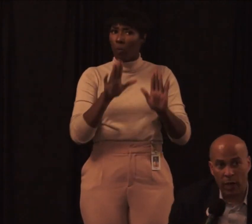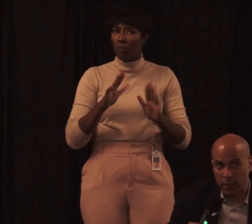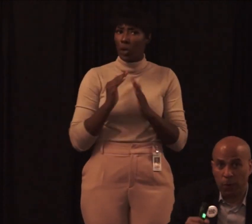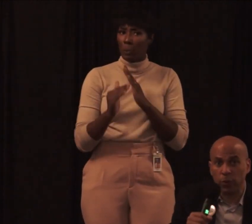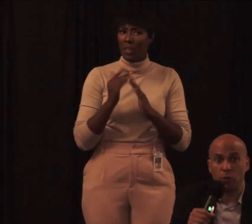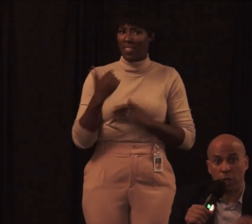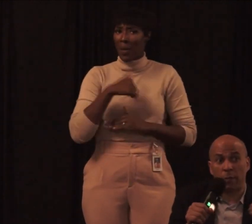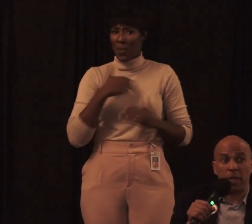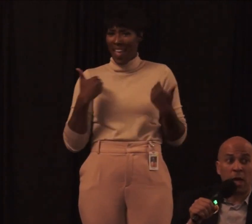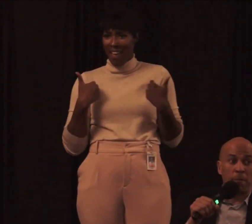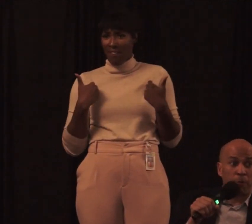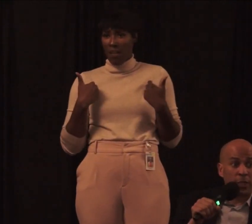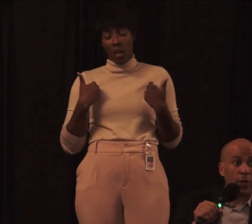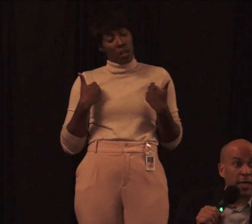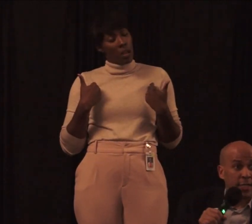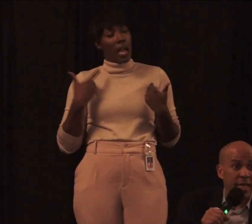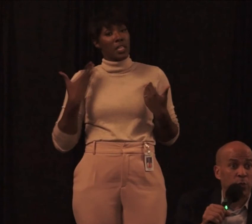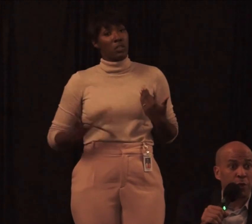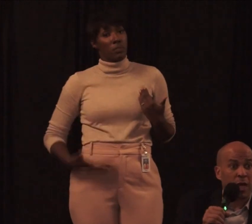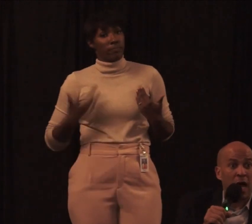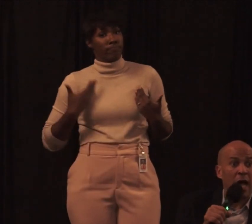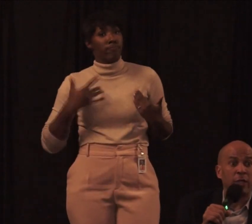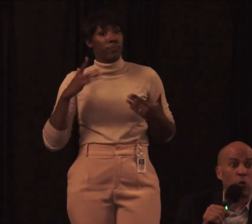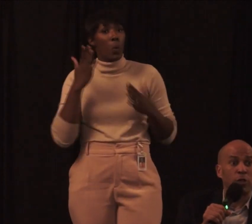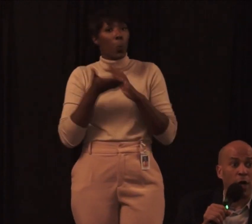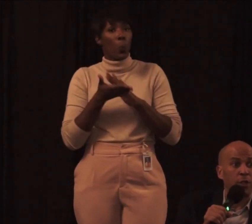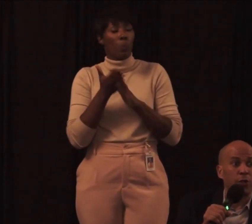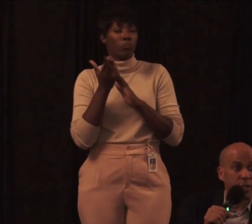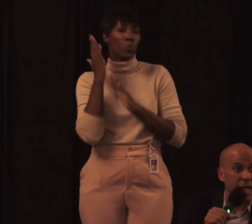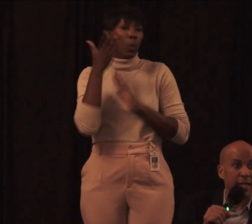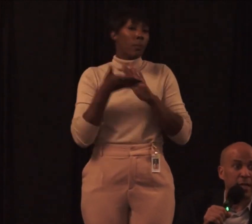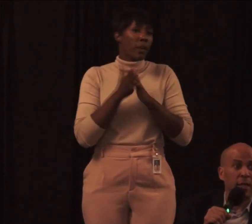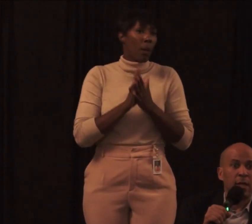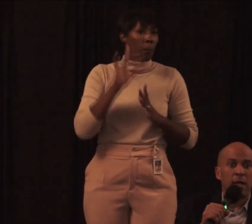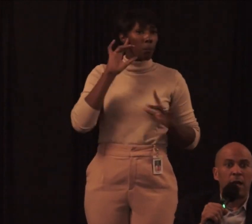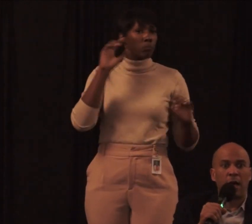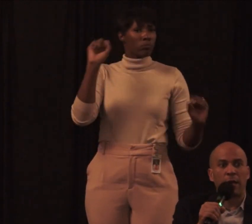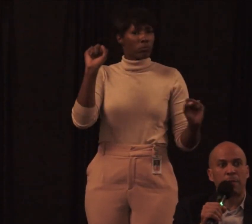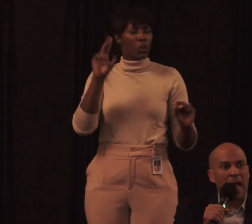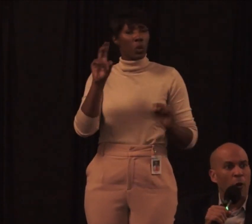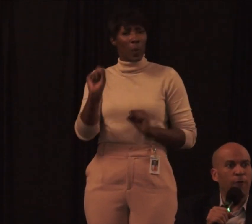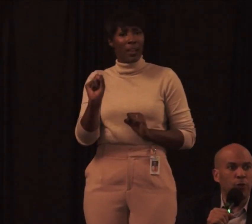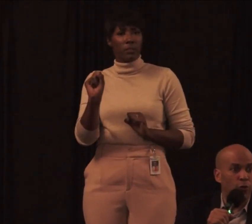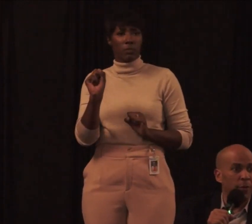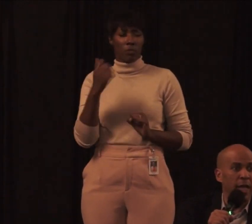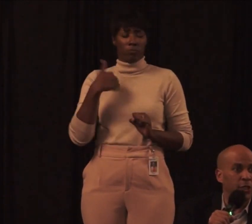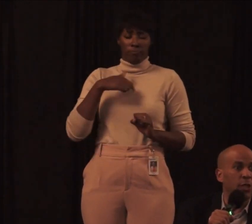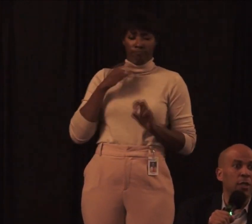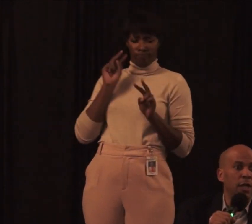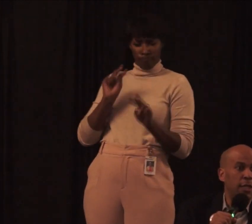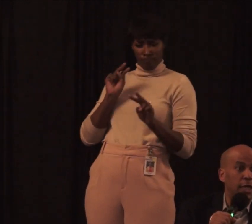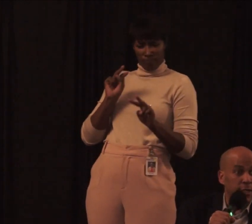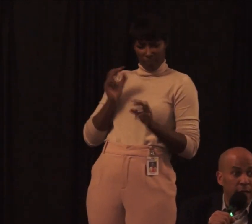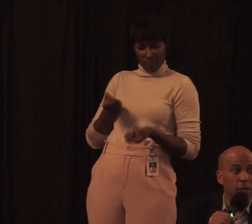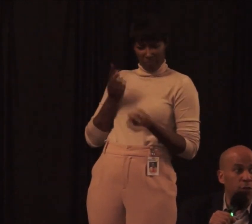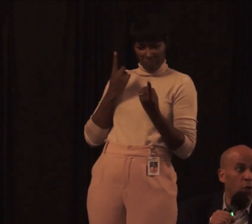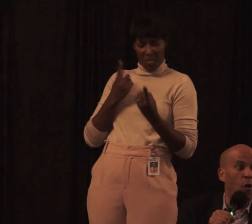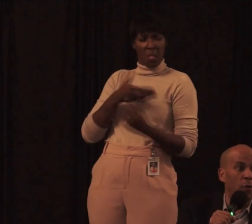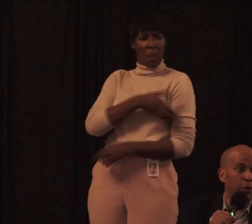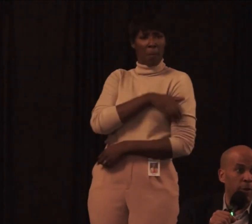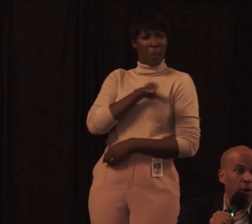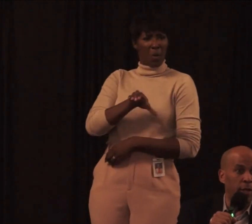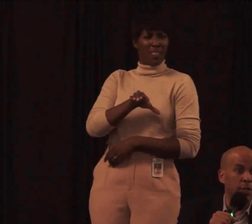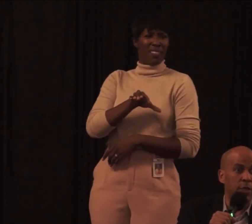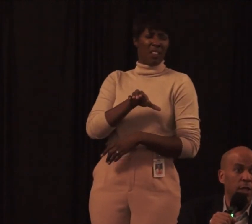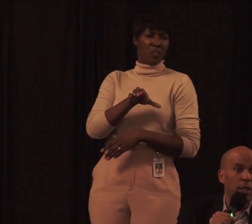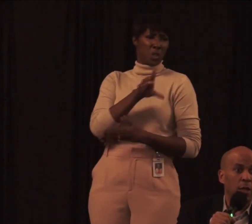And so, as a person who is going to become President of the United States with an eye towards understanding, the powerful discrimination that continues to